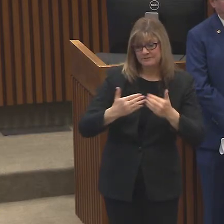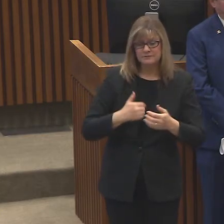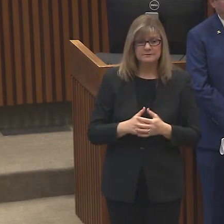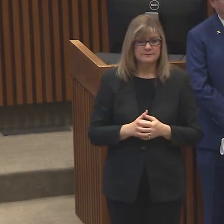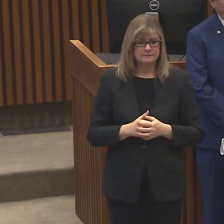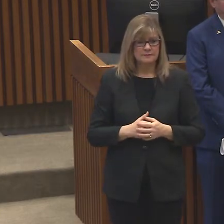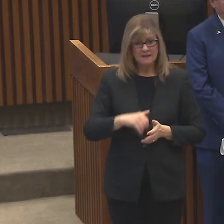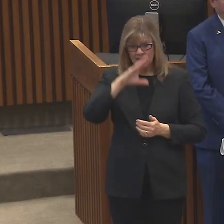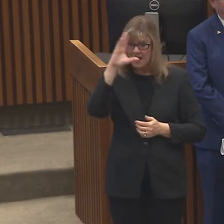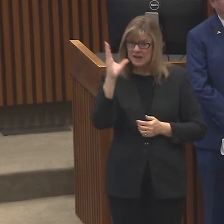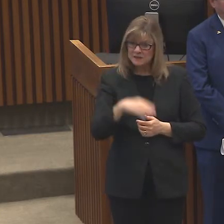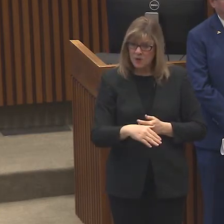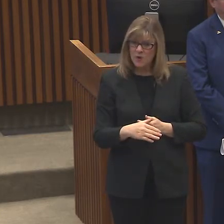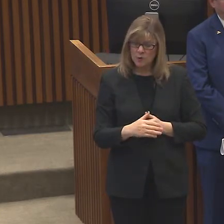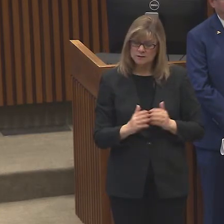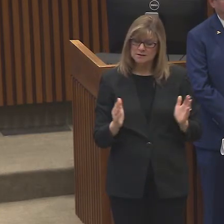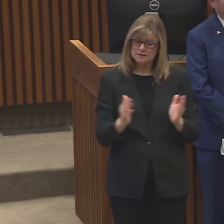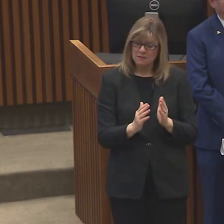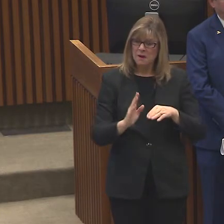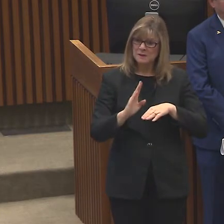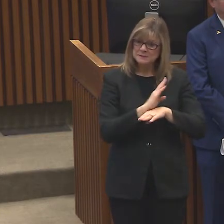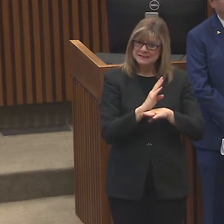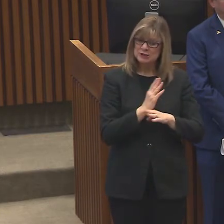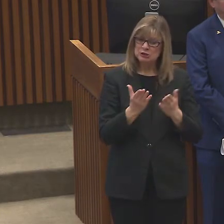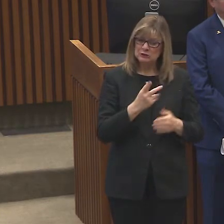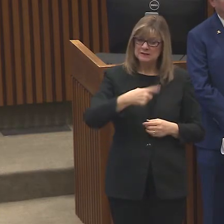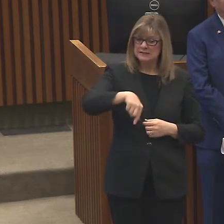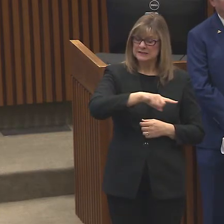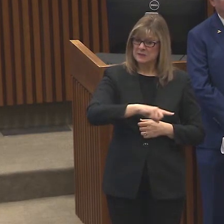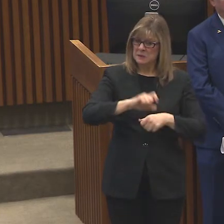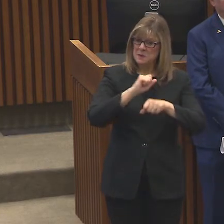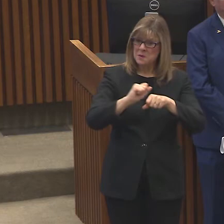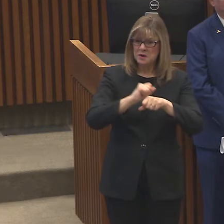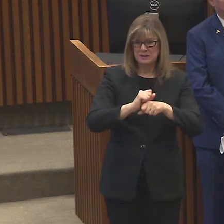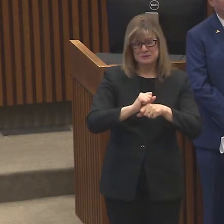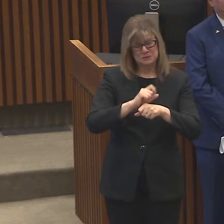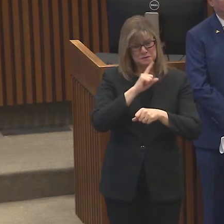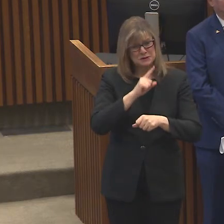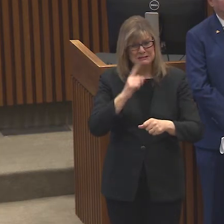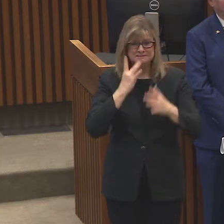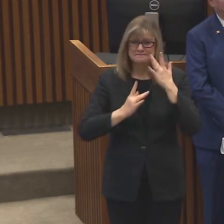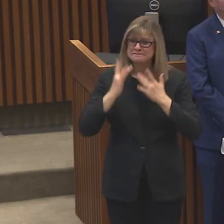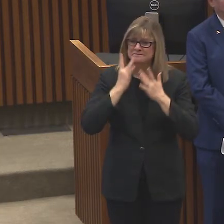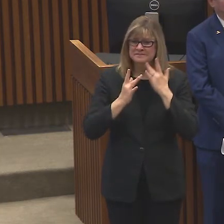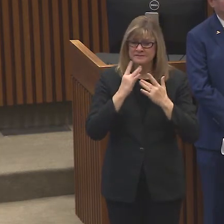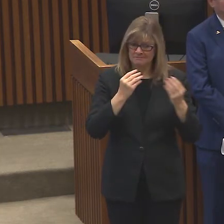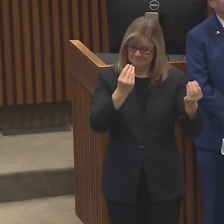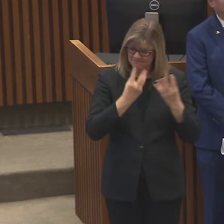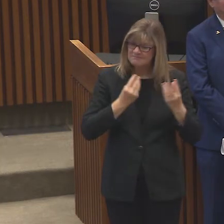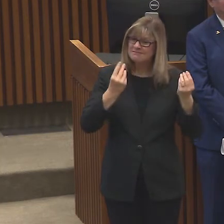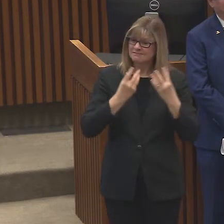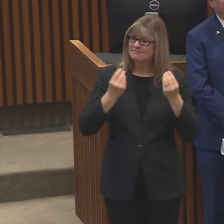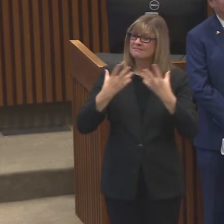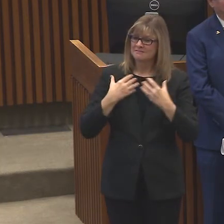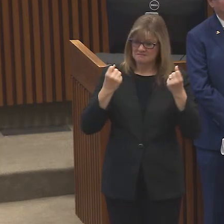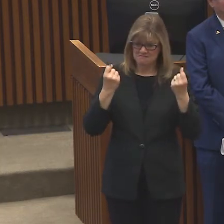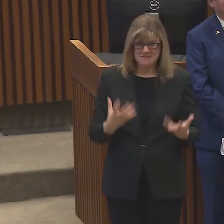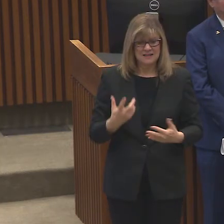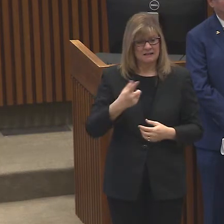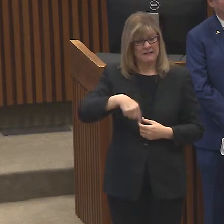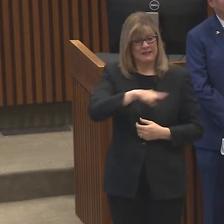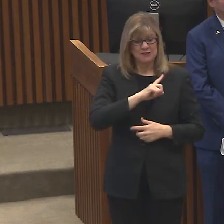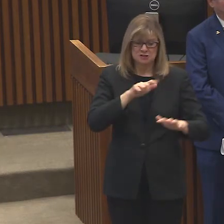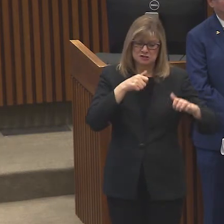know as small businesses, service industry really is hurting. We've heard from so many of you that these are challenging,